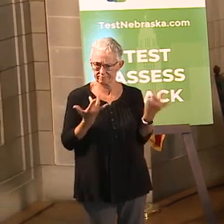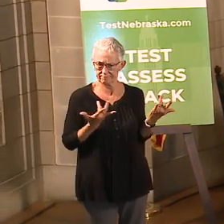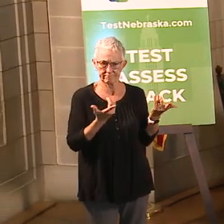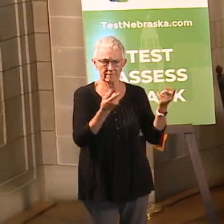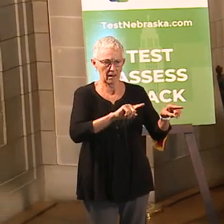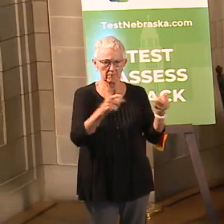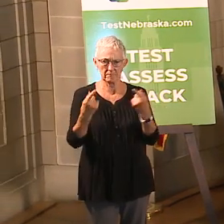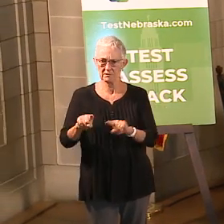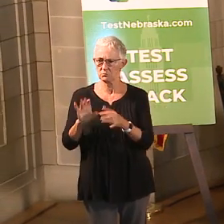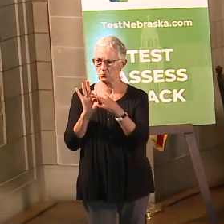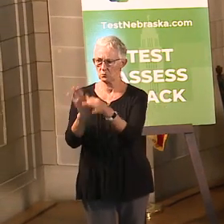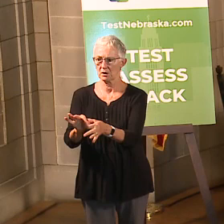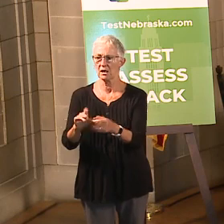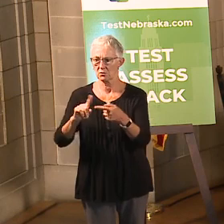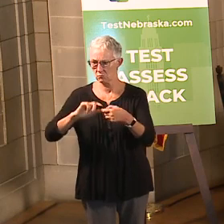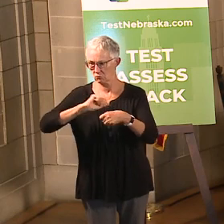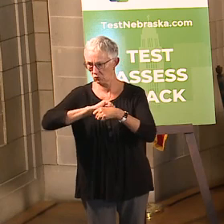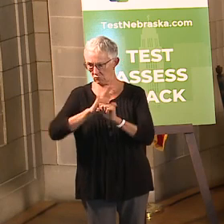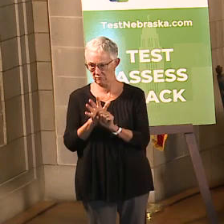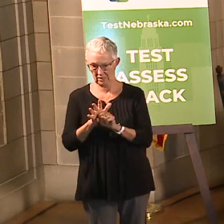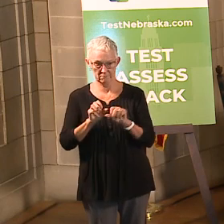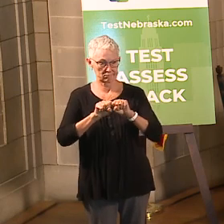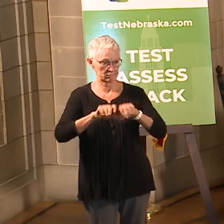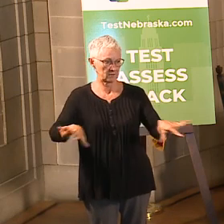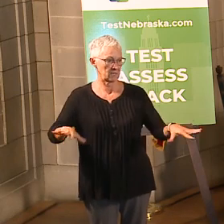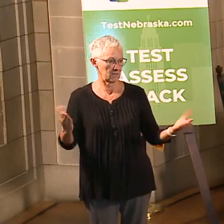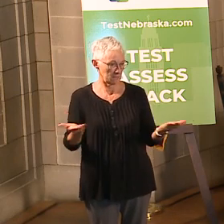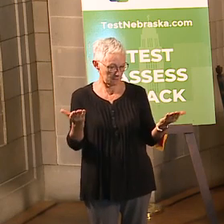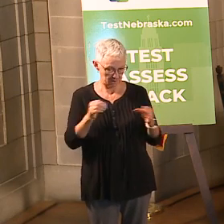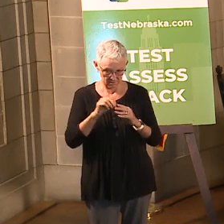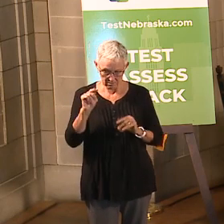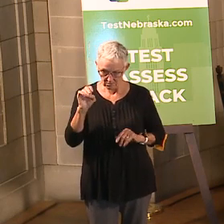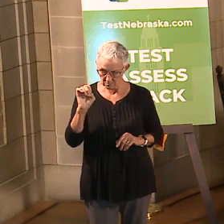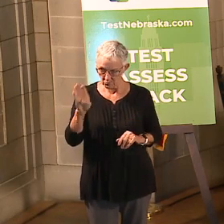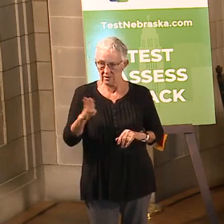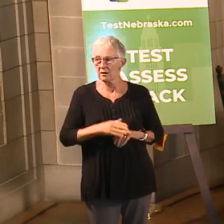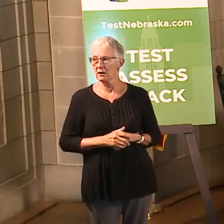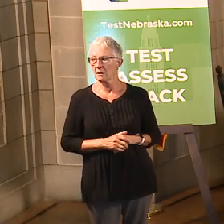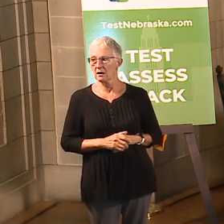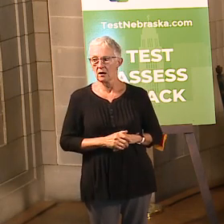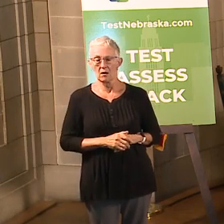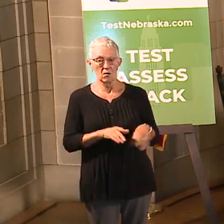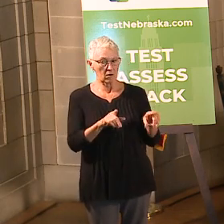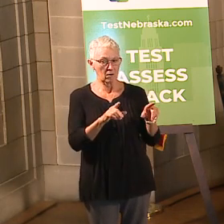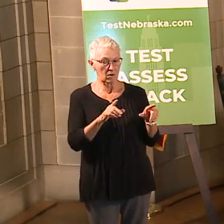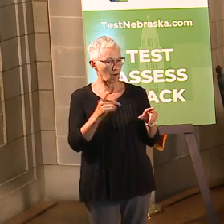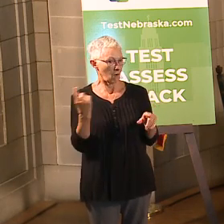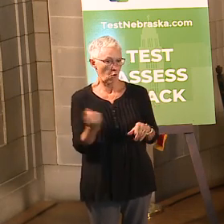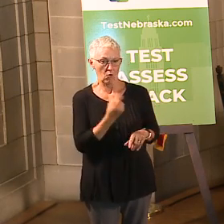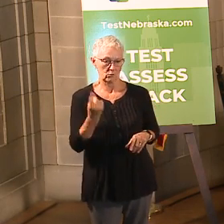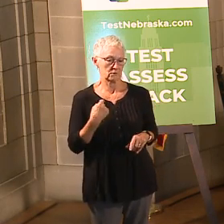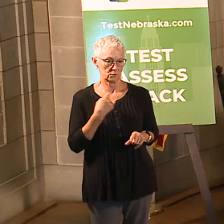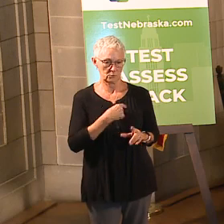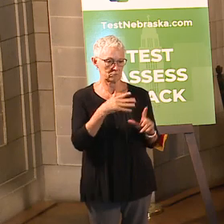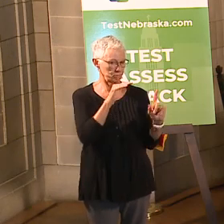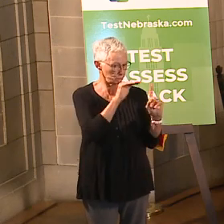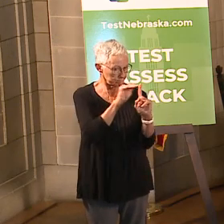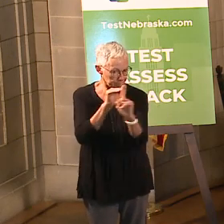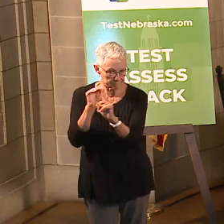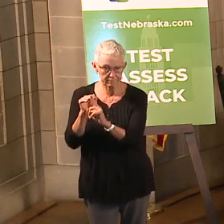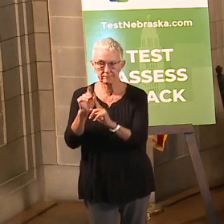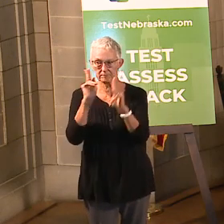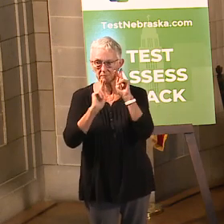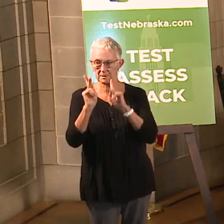spread of coronavirus here in Nebraska. And as always, we want to remind people to continue to practicing our